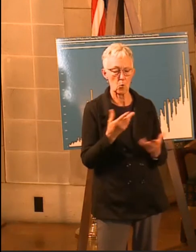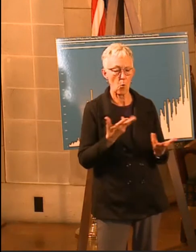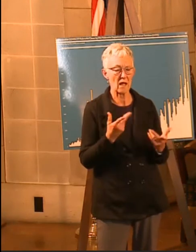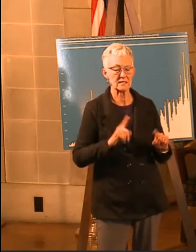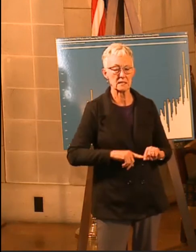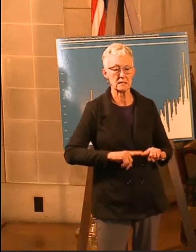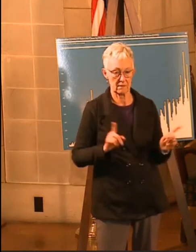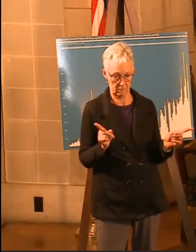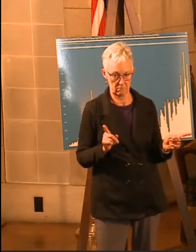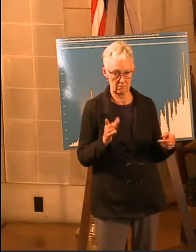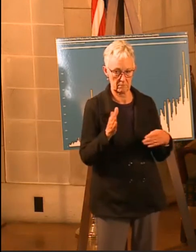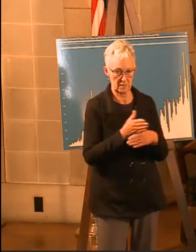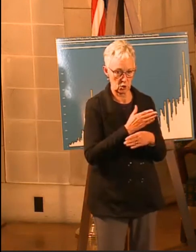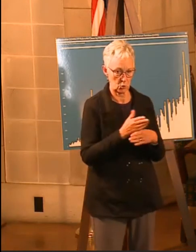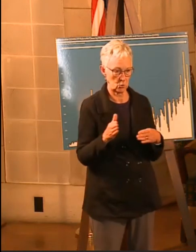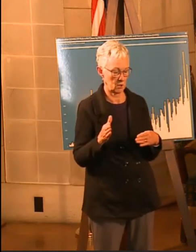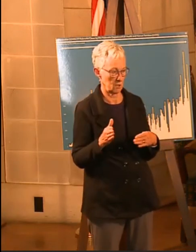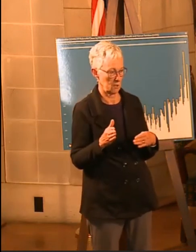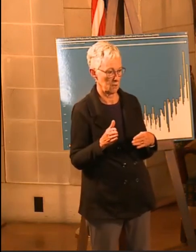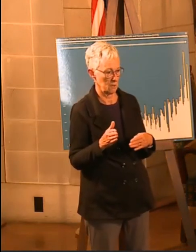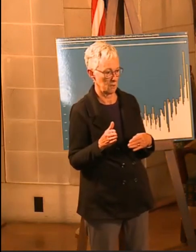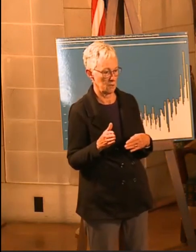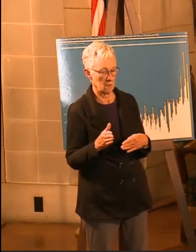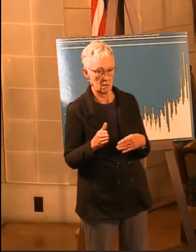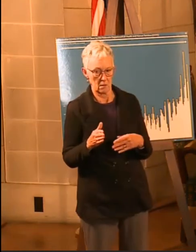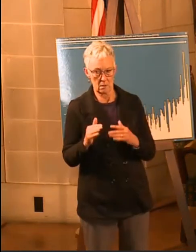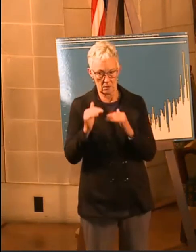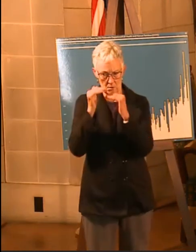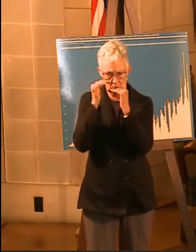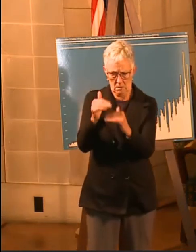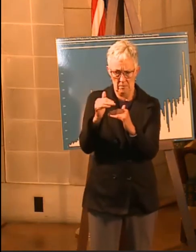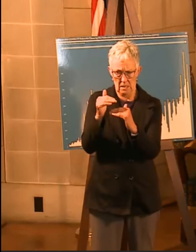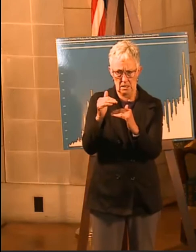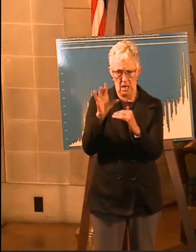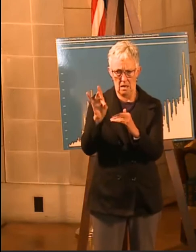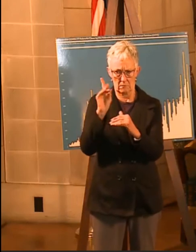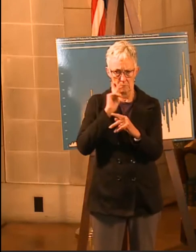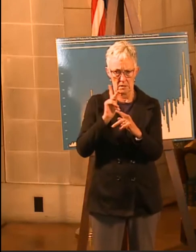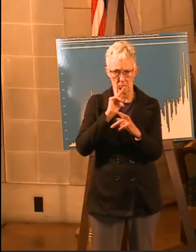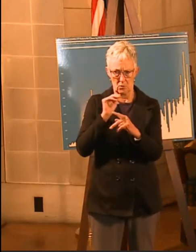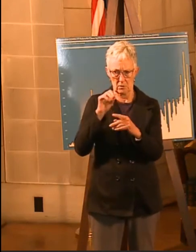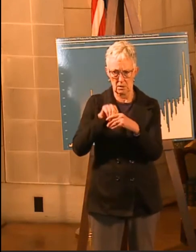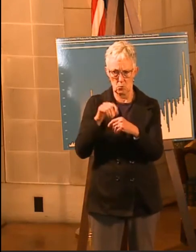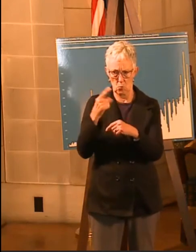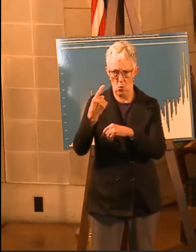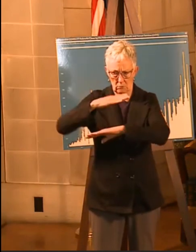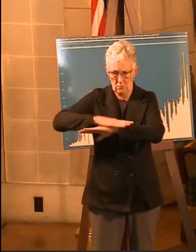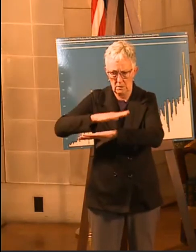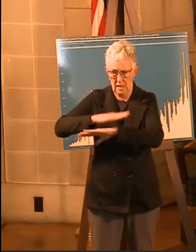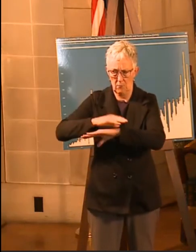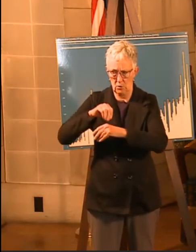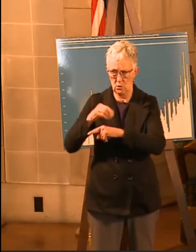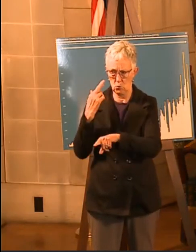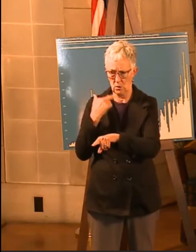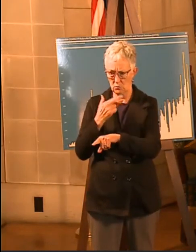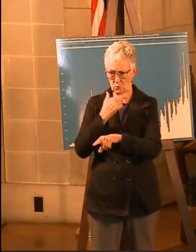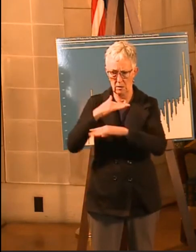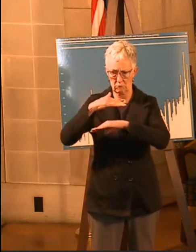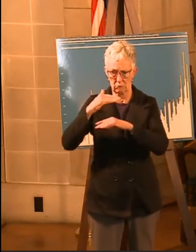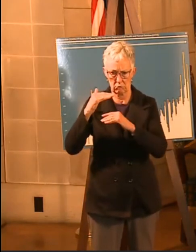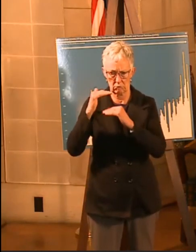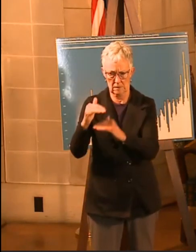Well, so the question was, what's the difference between saying having eight people at a table in a restaurant versus asking people to use masks?